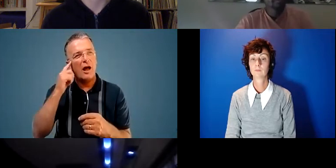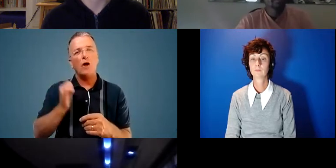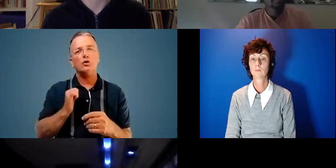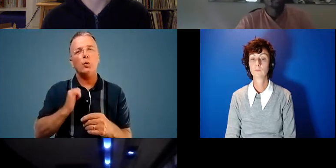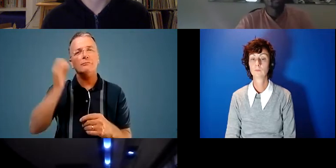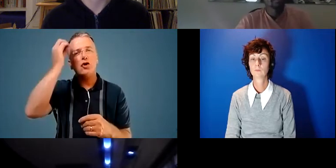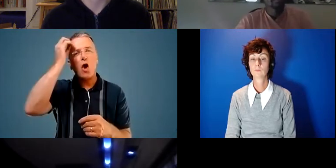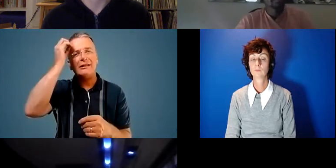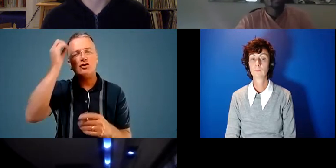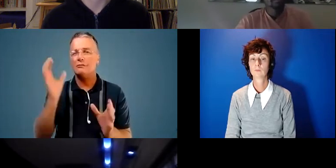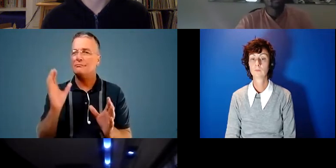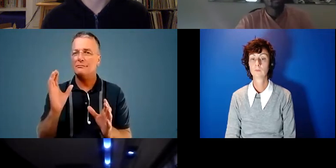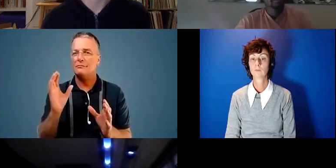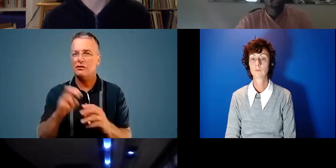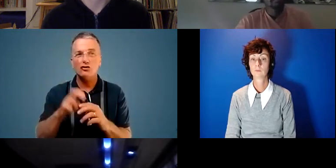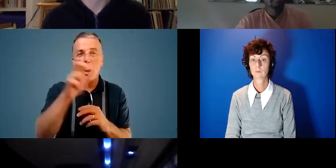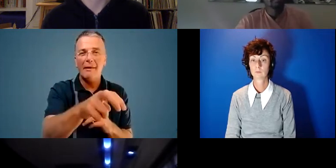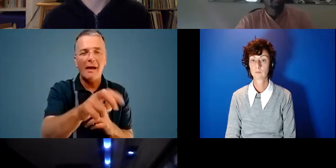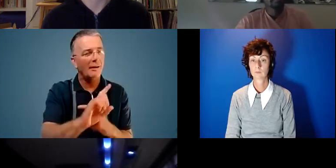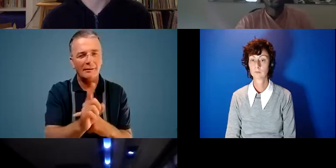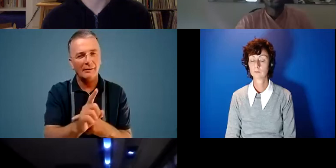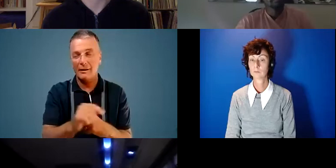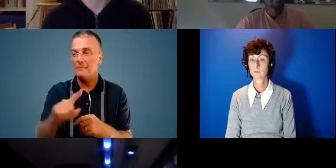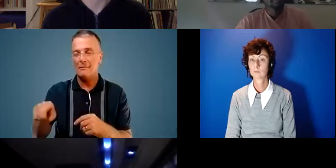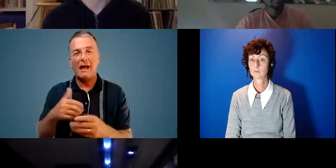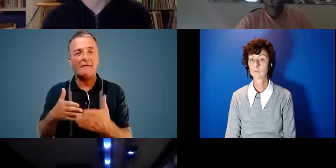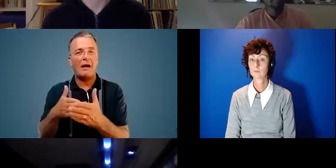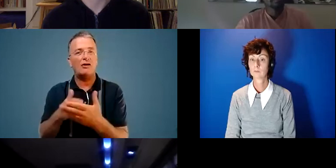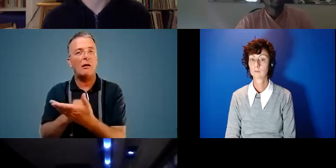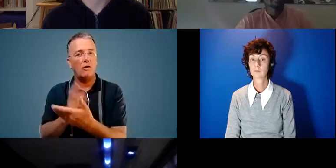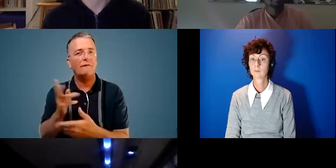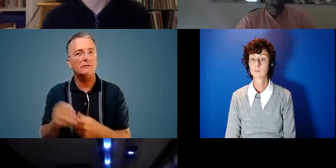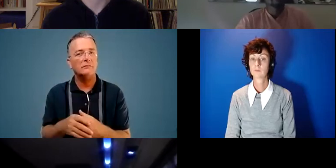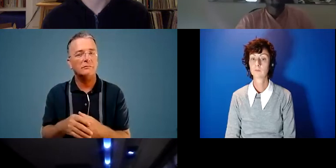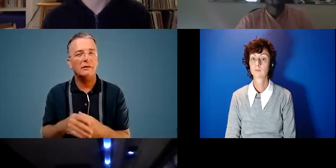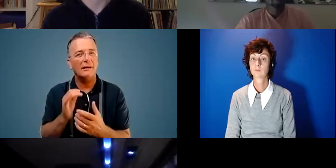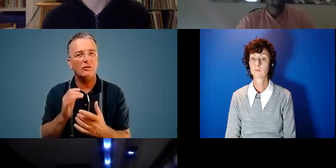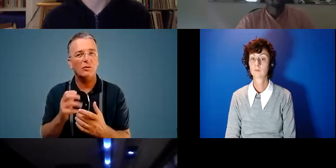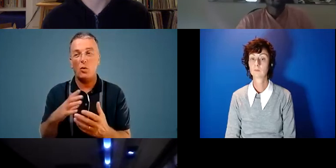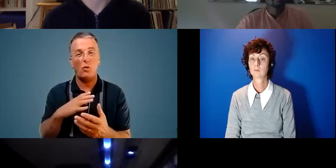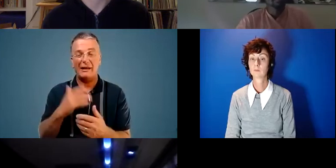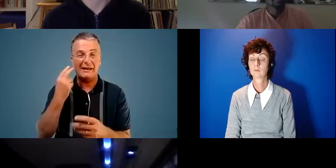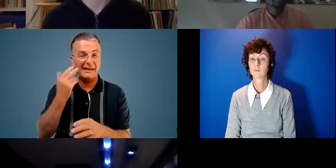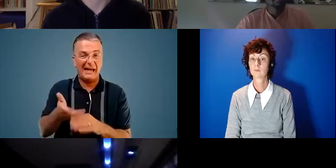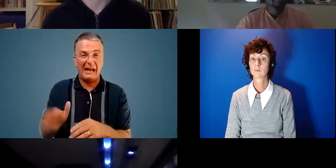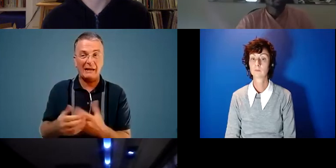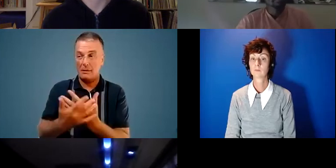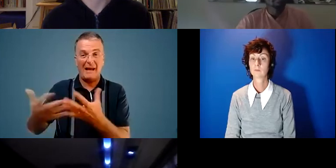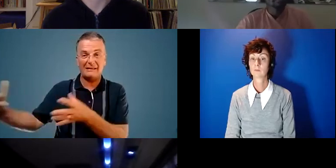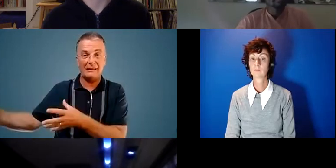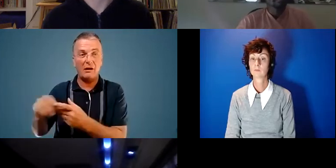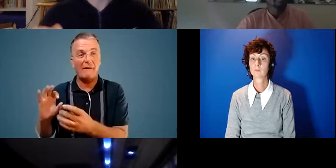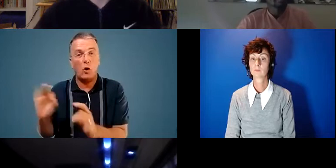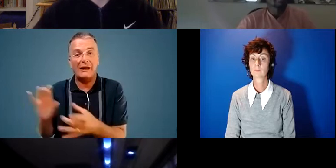kind of jump into that stage um is where people often have the barriers um and you kind of already neglect the masses who already do not have that